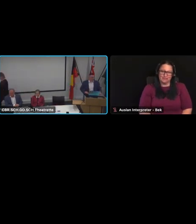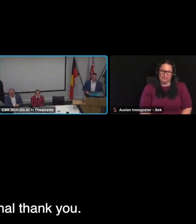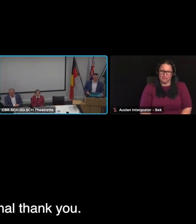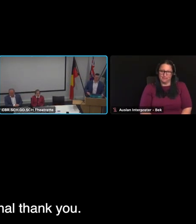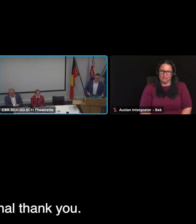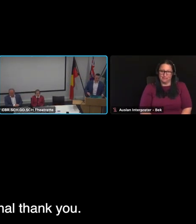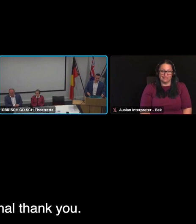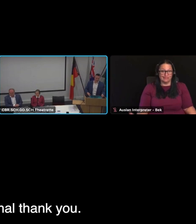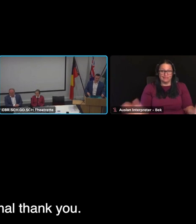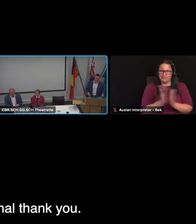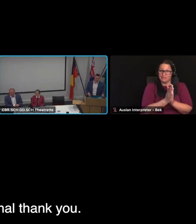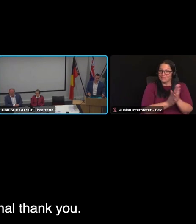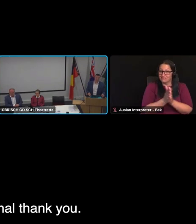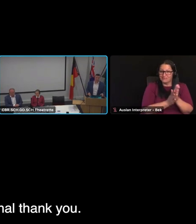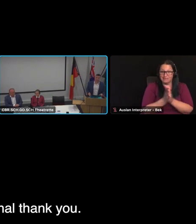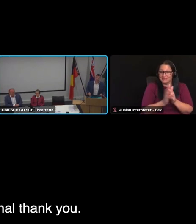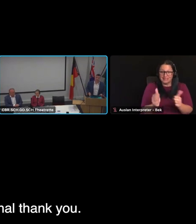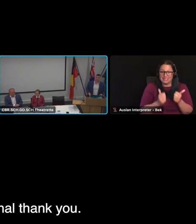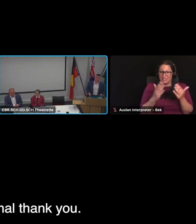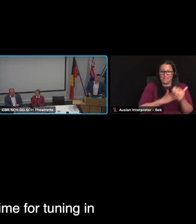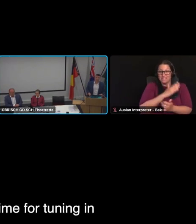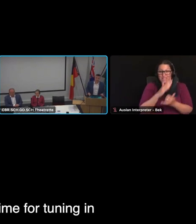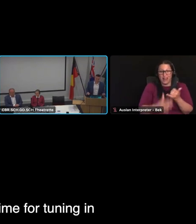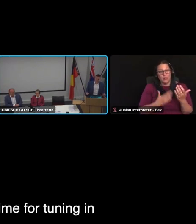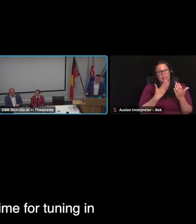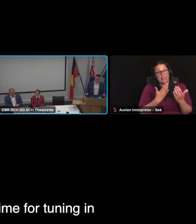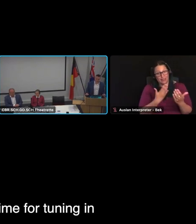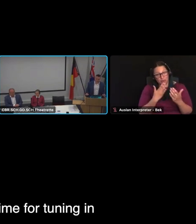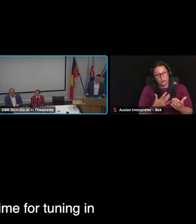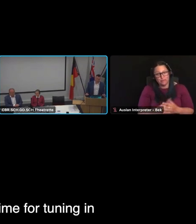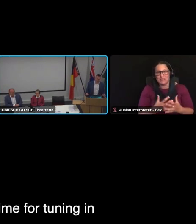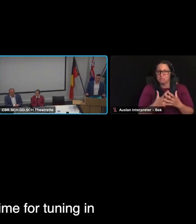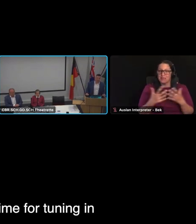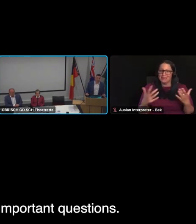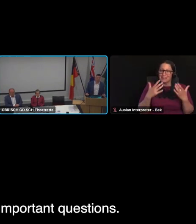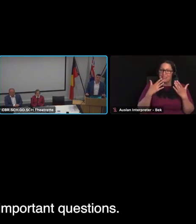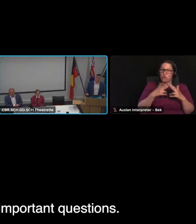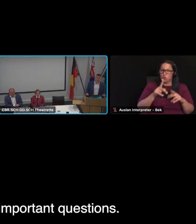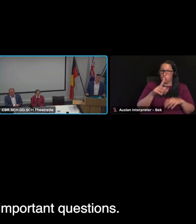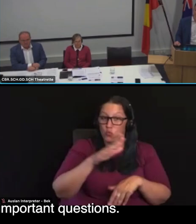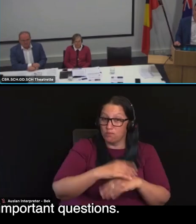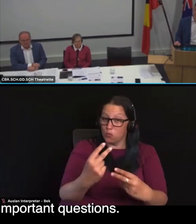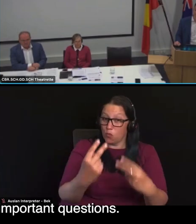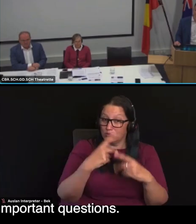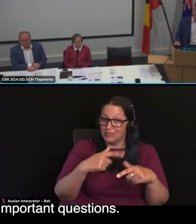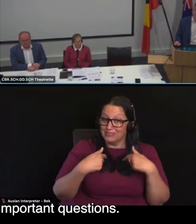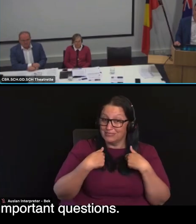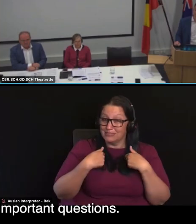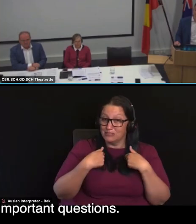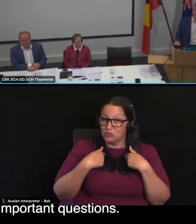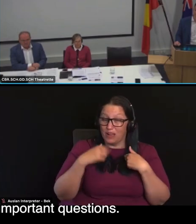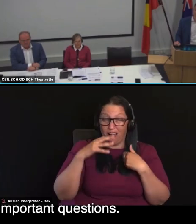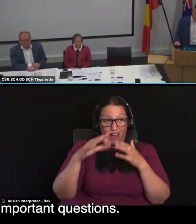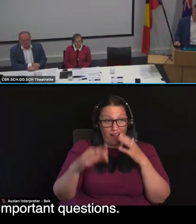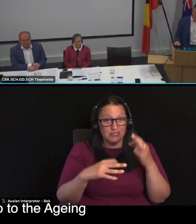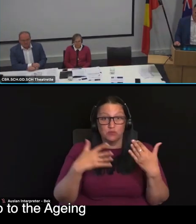All right. Just to give you the final thank you. So, again, really appreciate your time for tuning here with us and asking some really important